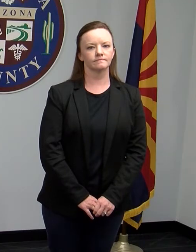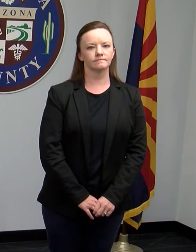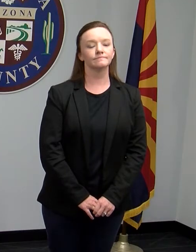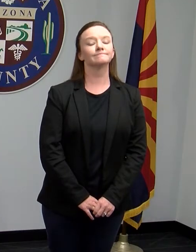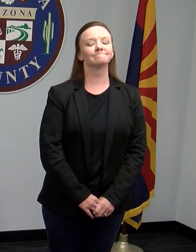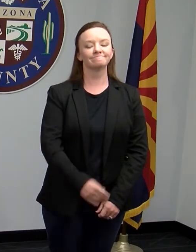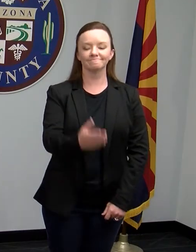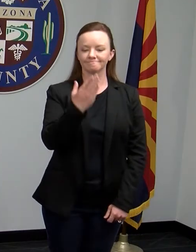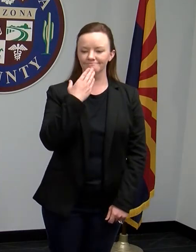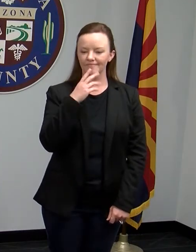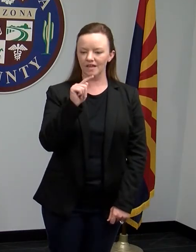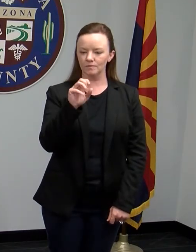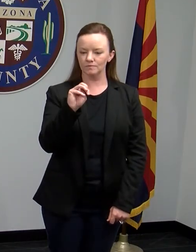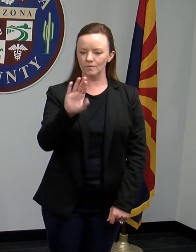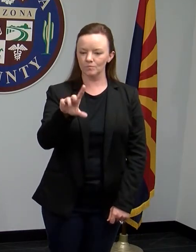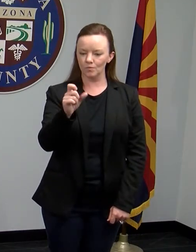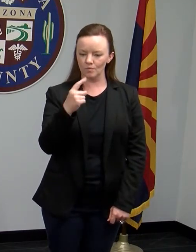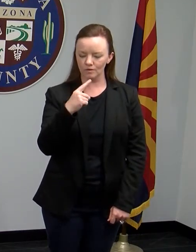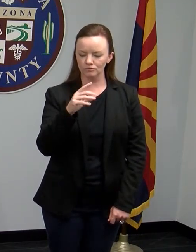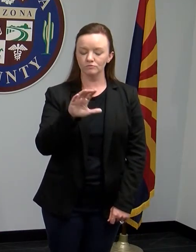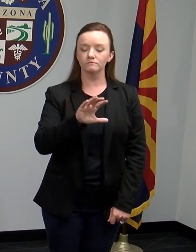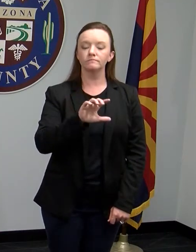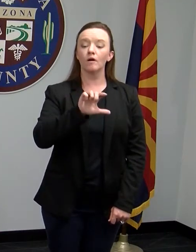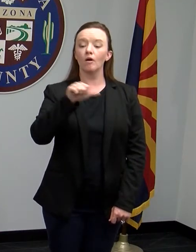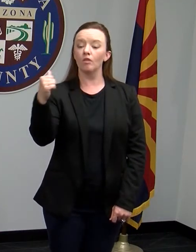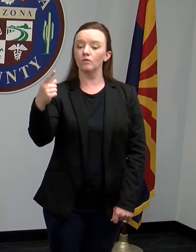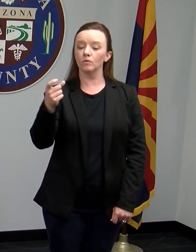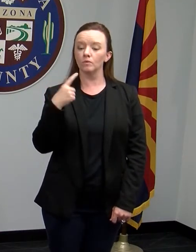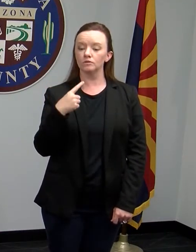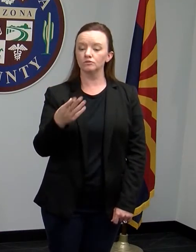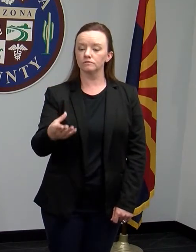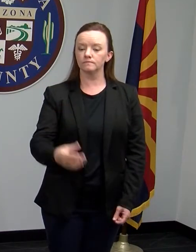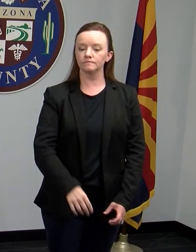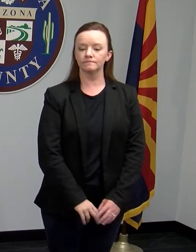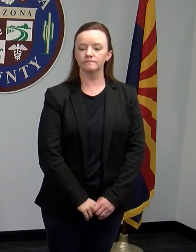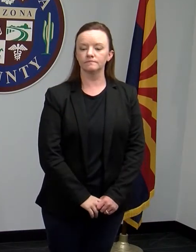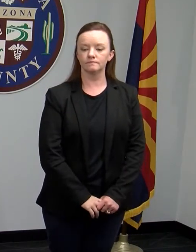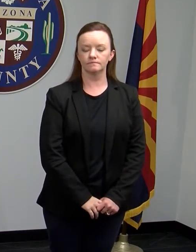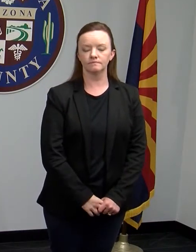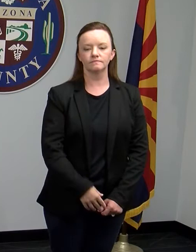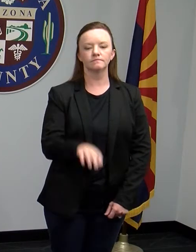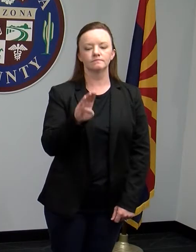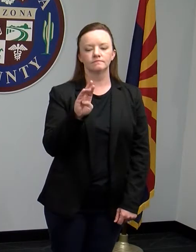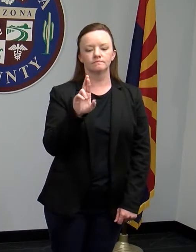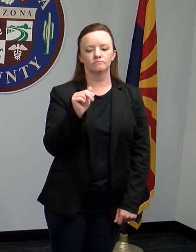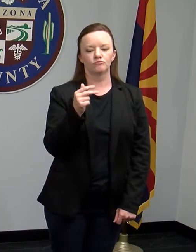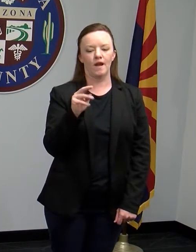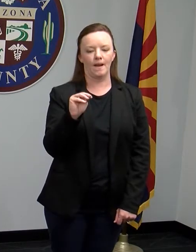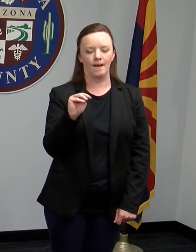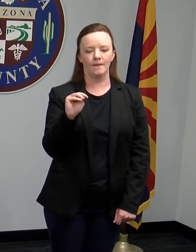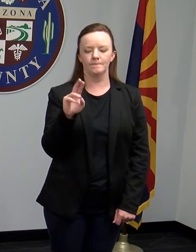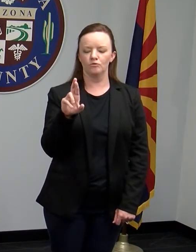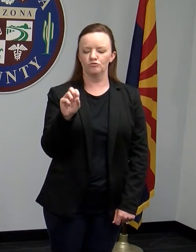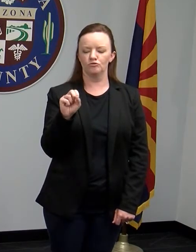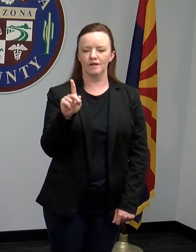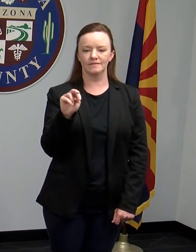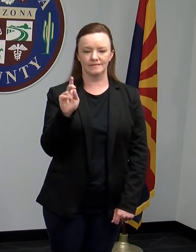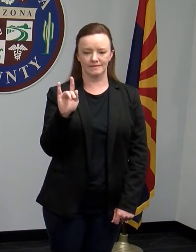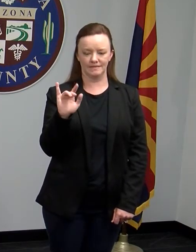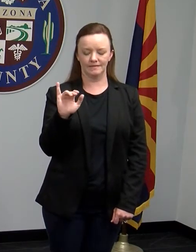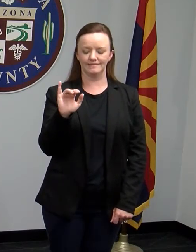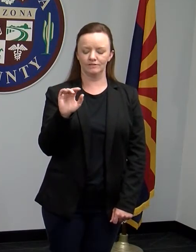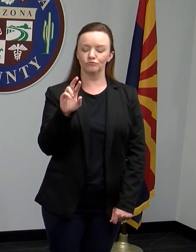All right. Thank you, Tom, for that question. Chad, do we have somebody else with a question? Graham Resnick has a question. Graham, your microphone is live.